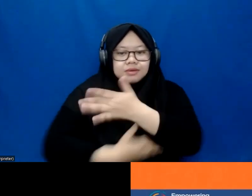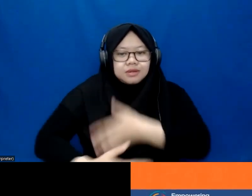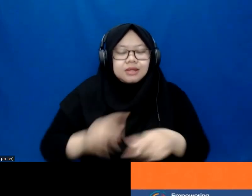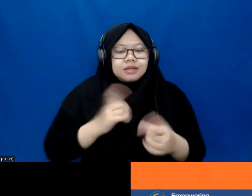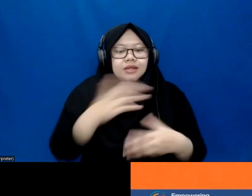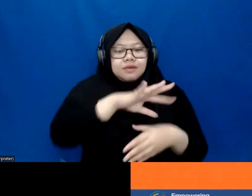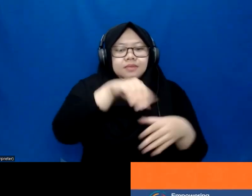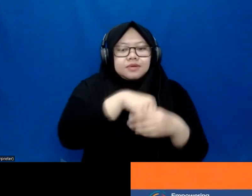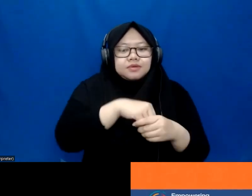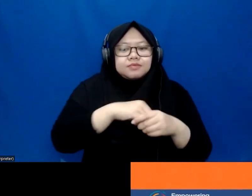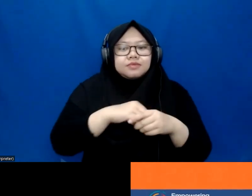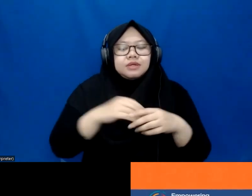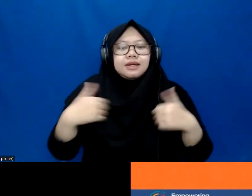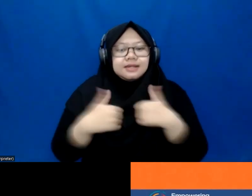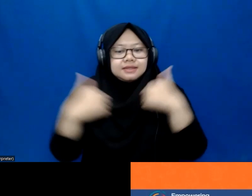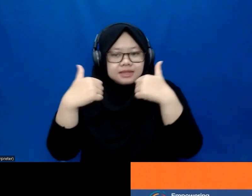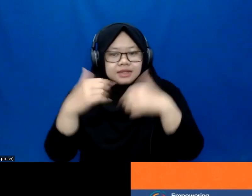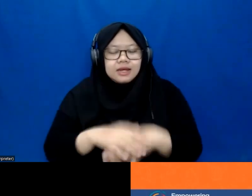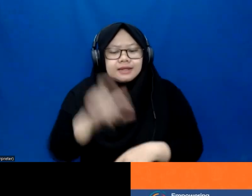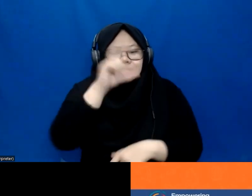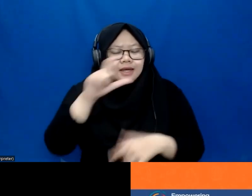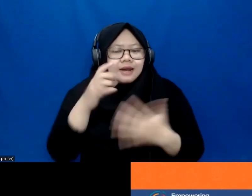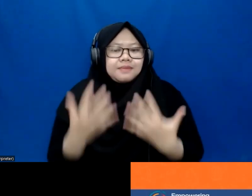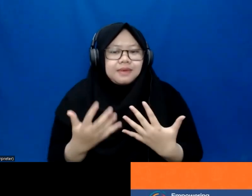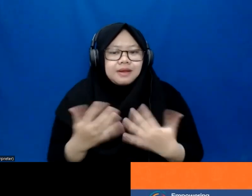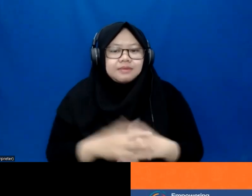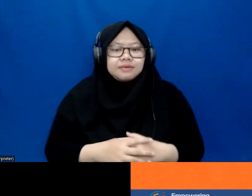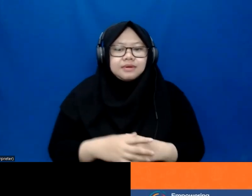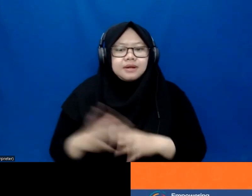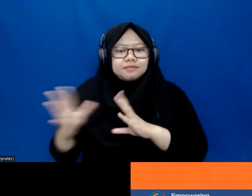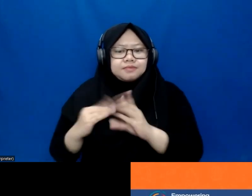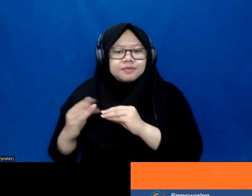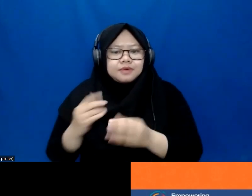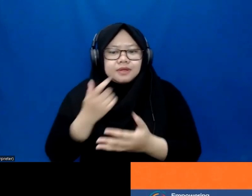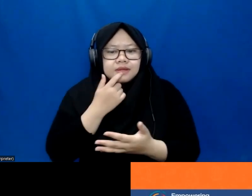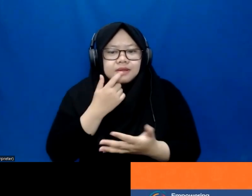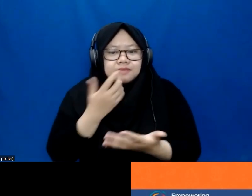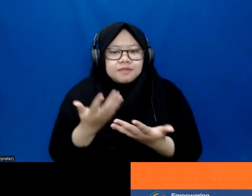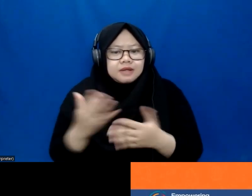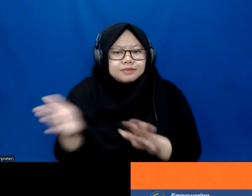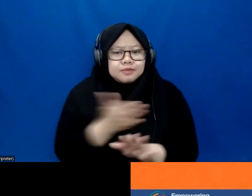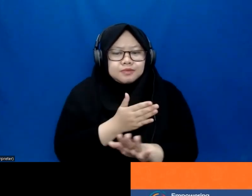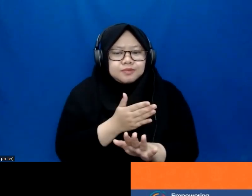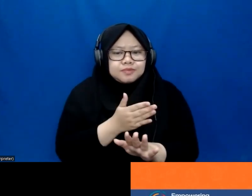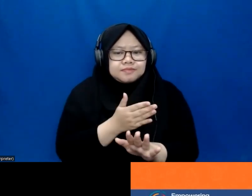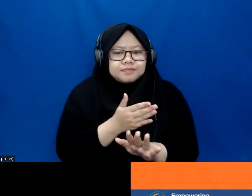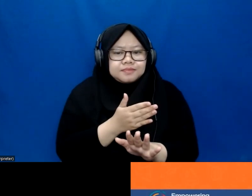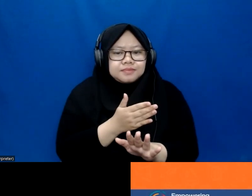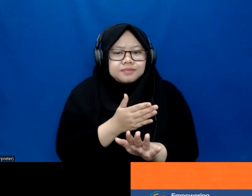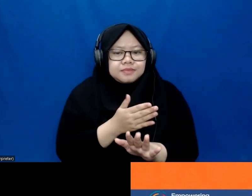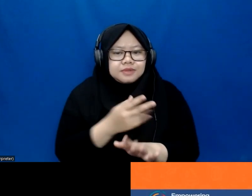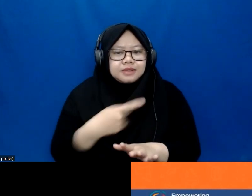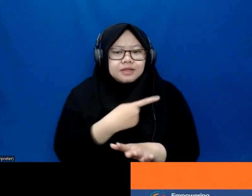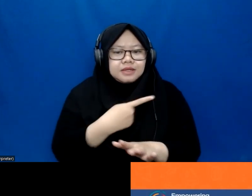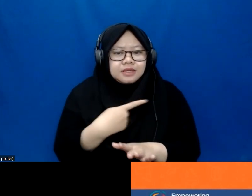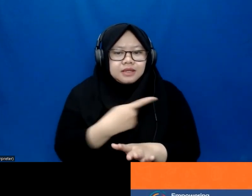And it can do so in particular ways. And I'll talk about what those ways are. But I think before we jump